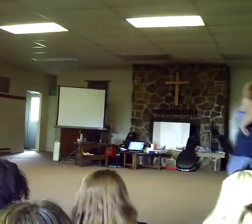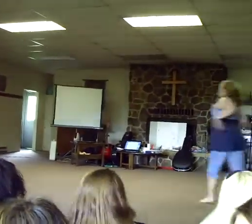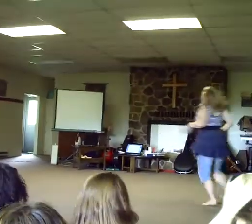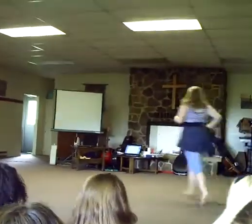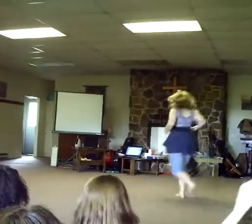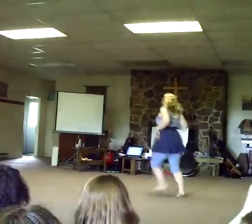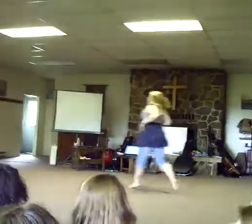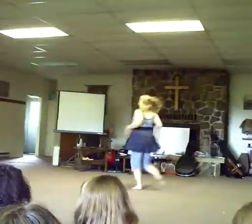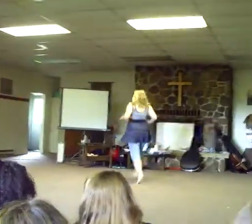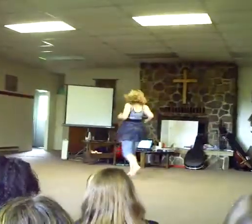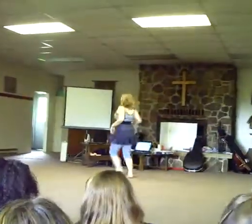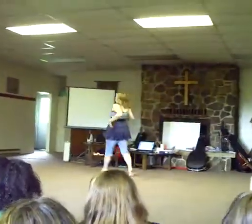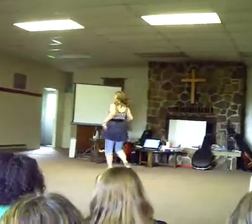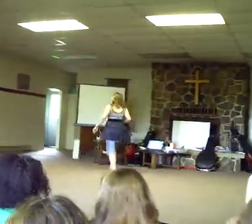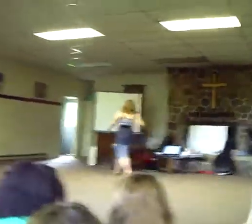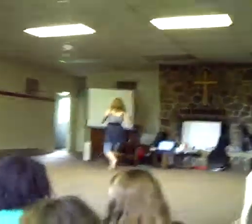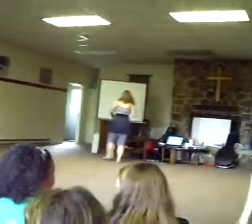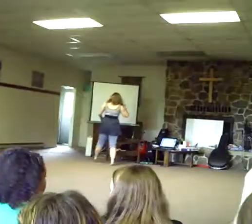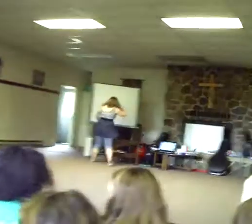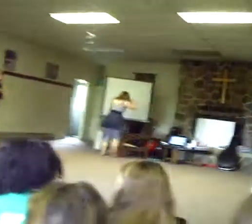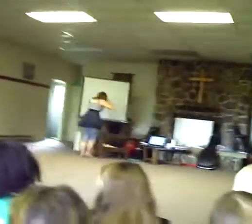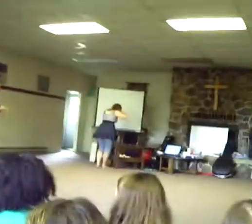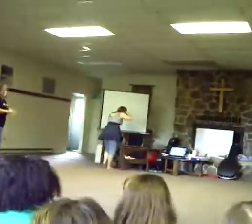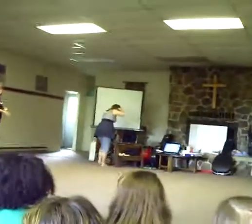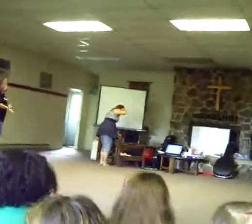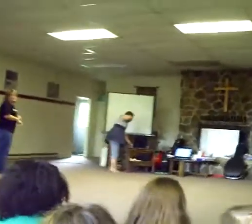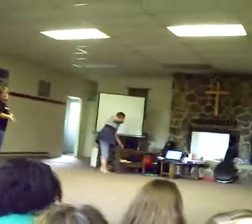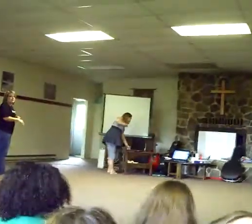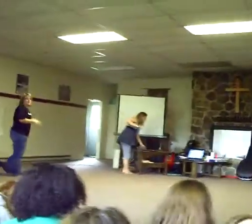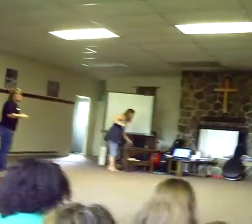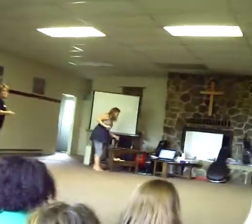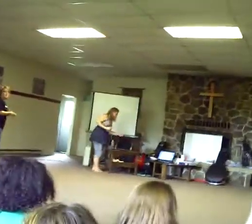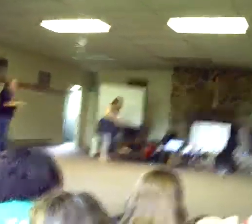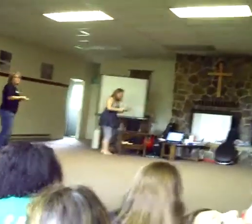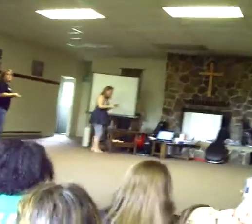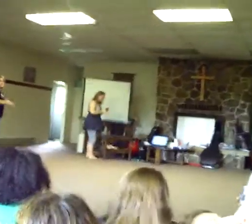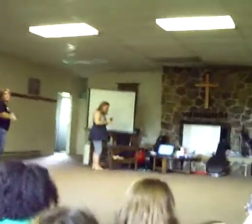I am getting so hot, I want to take my there any way we can move that down?